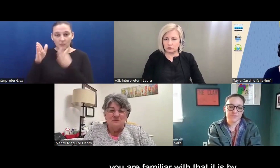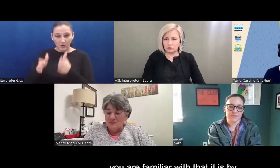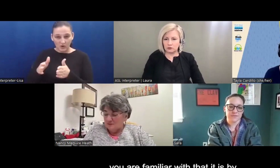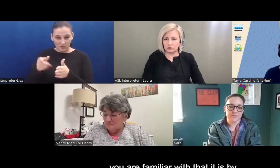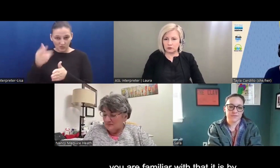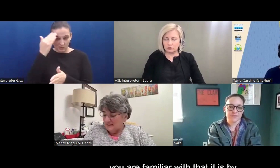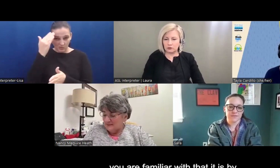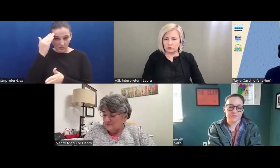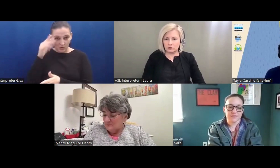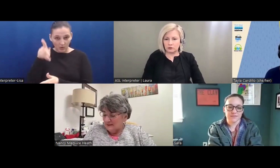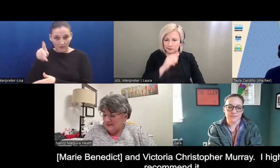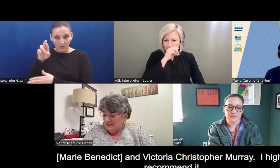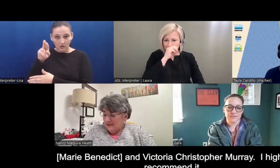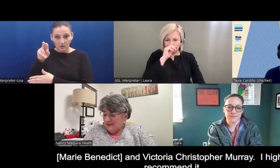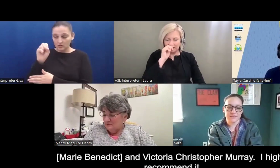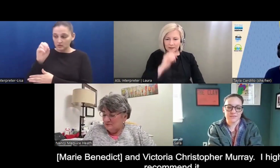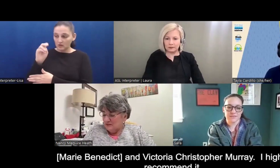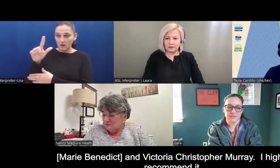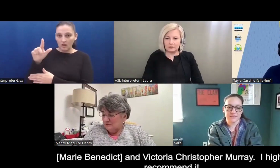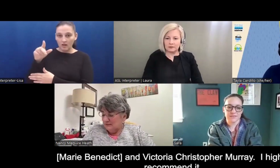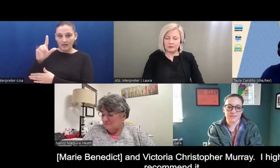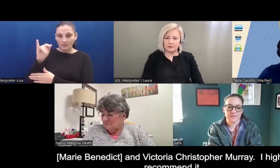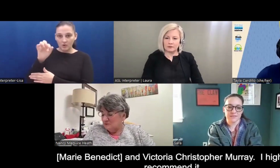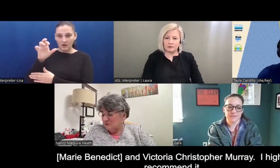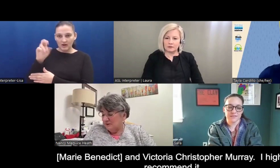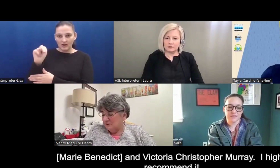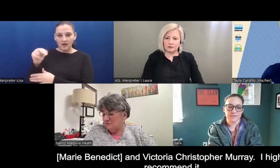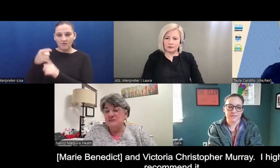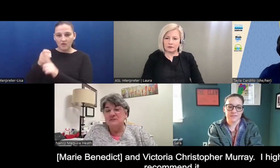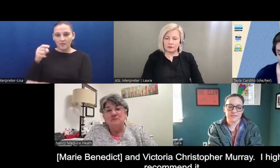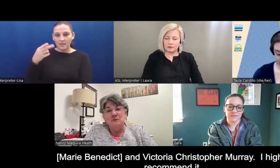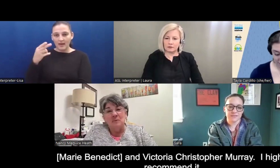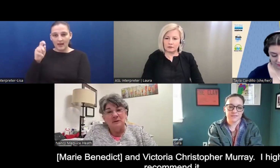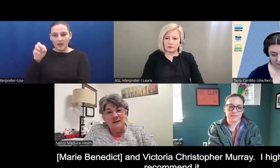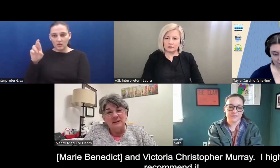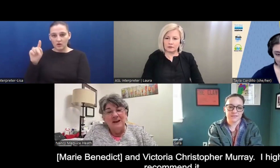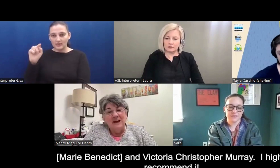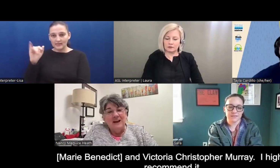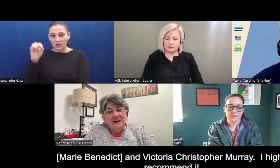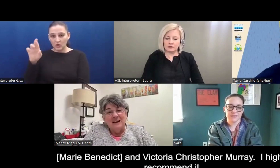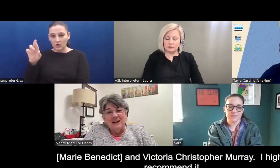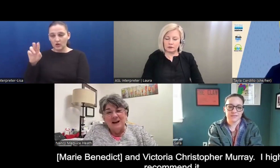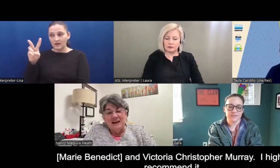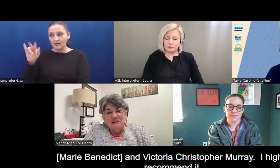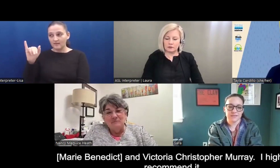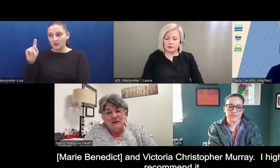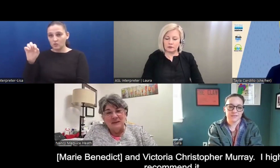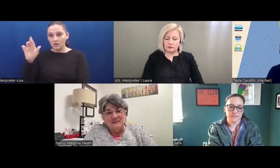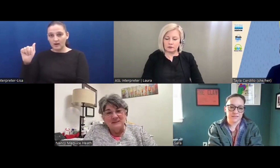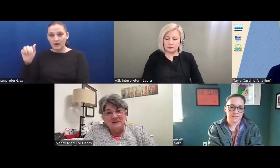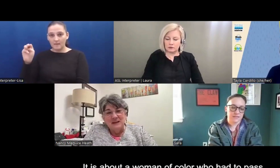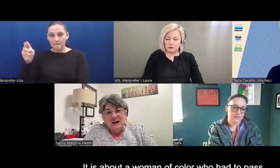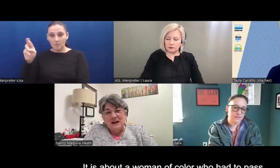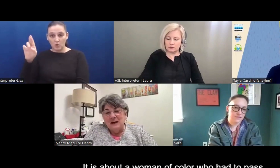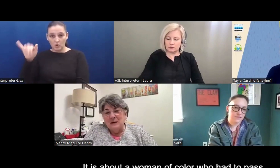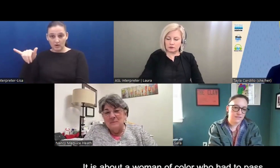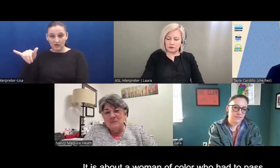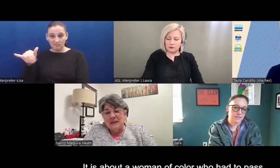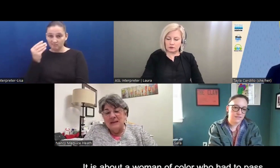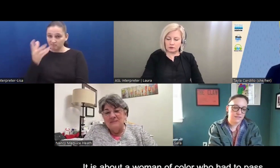familiar with that, but that is by Heather Terrell and Victoria Christopher Murray. I highly recommend it,